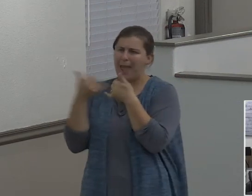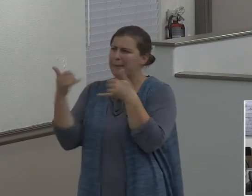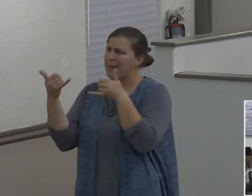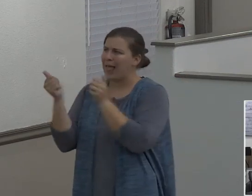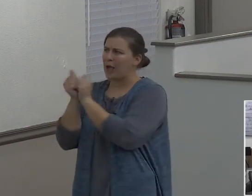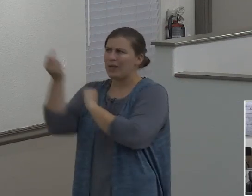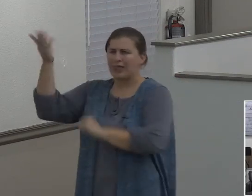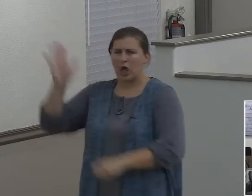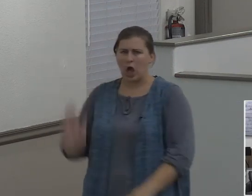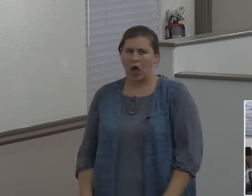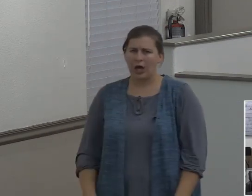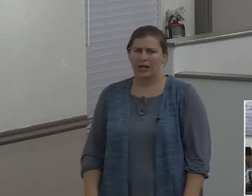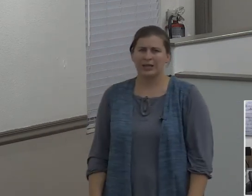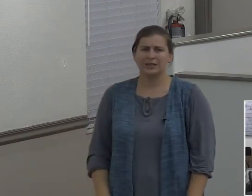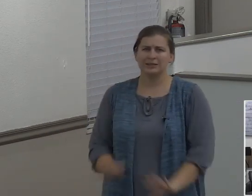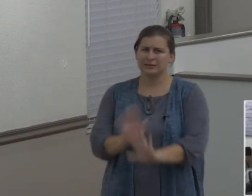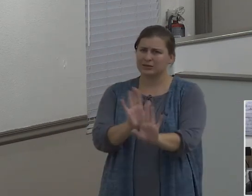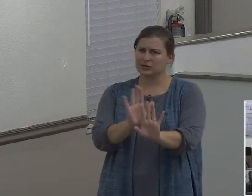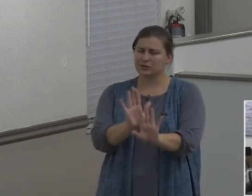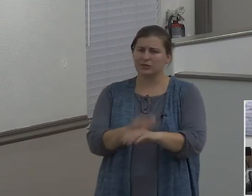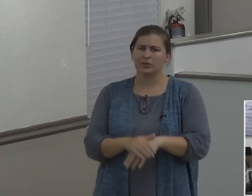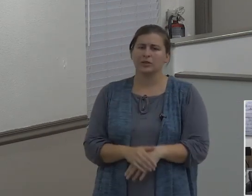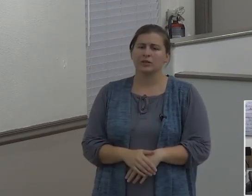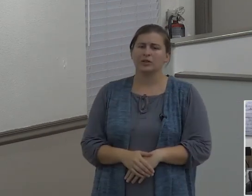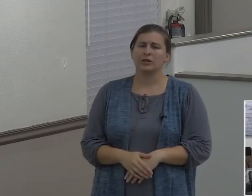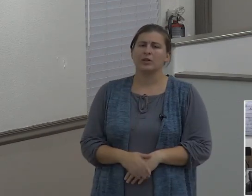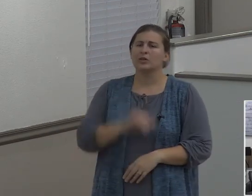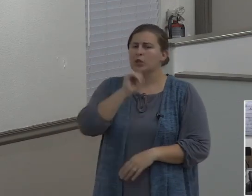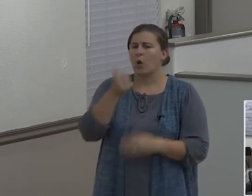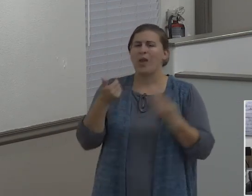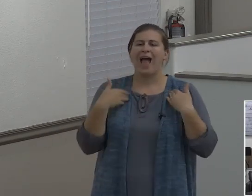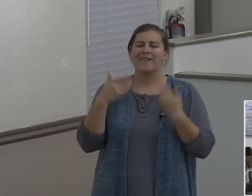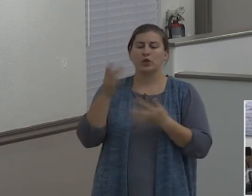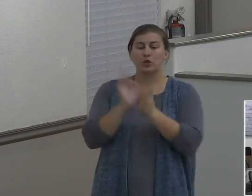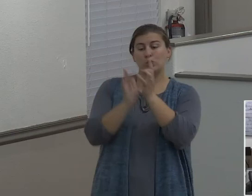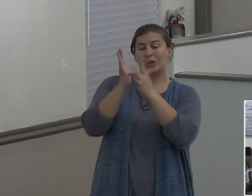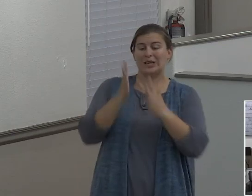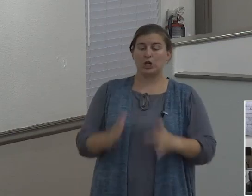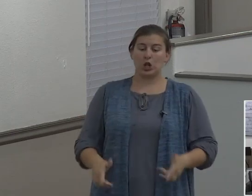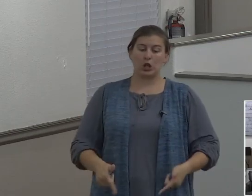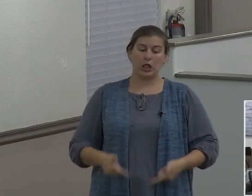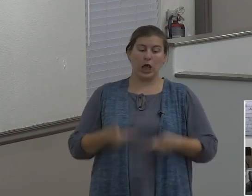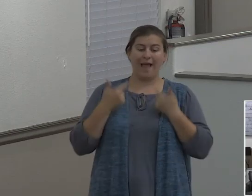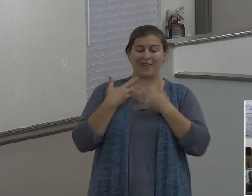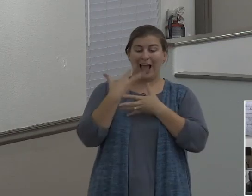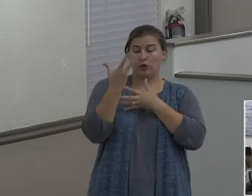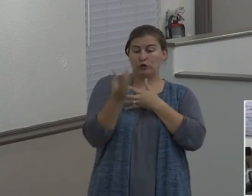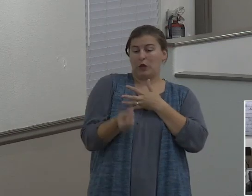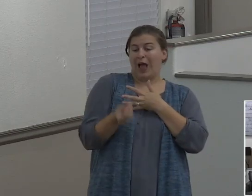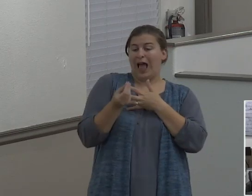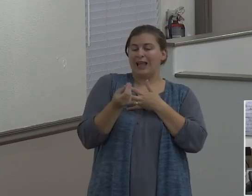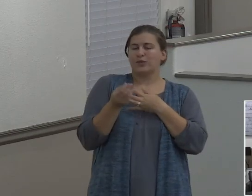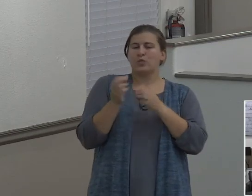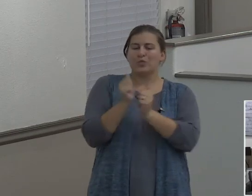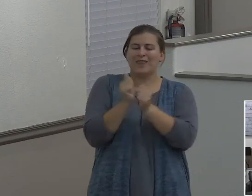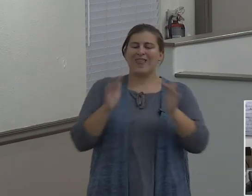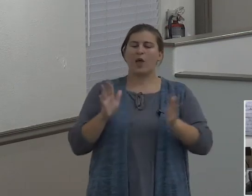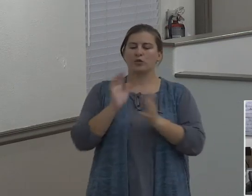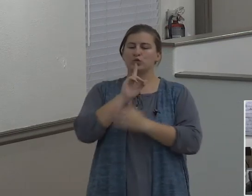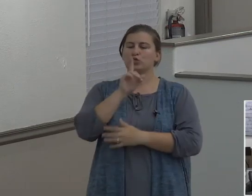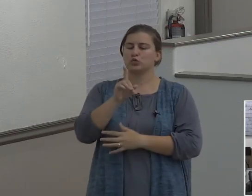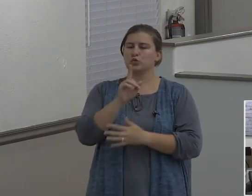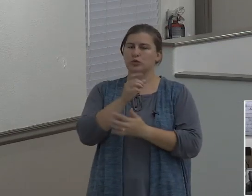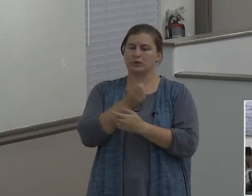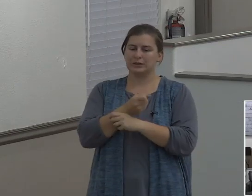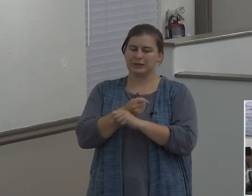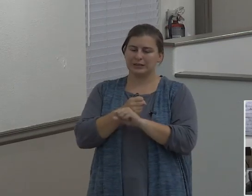and put on a Christian facade without really having the Savior as your Savior. You know,